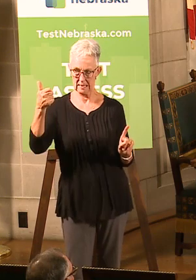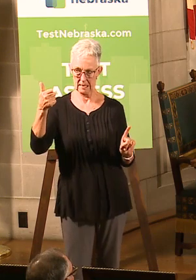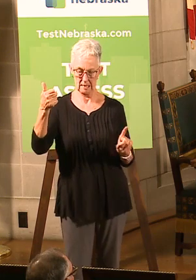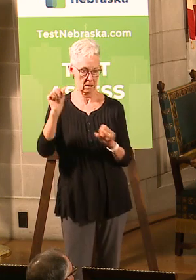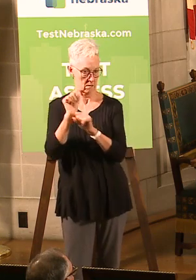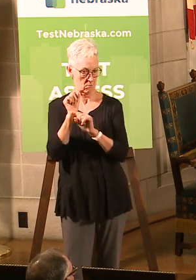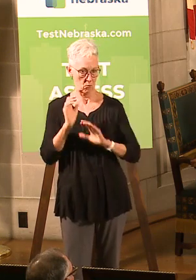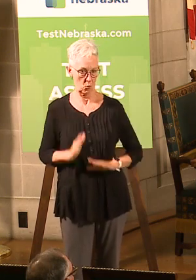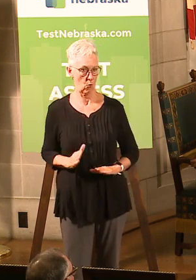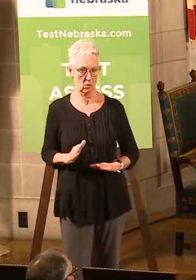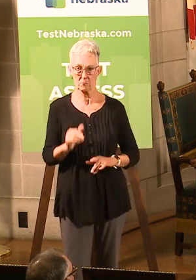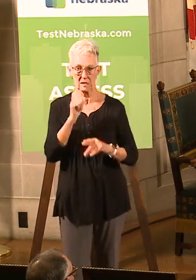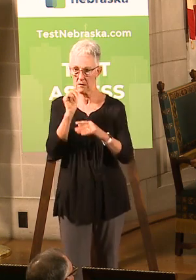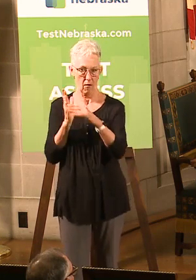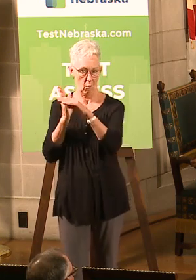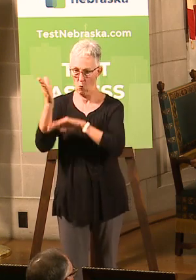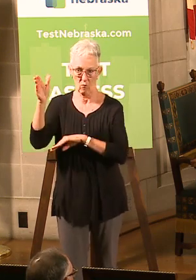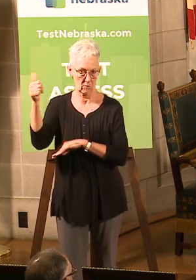additional employees that go over that 10.